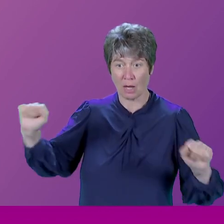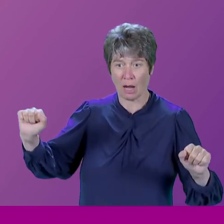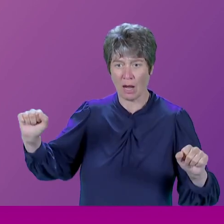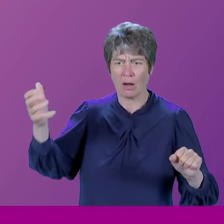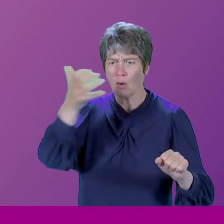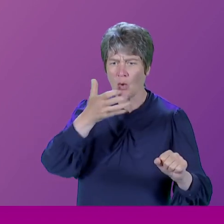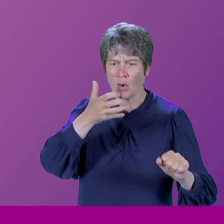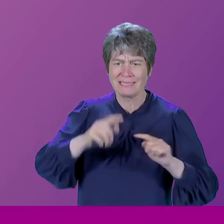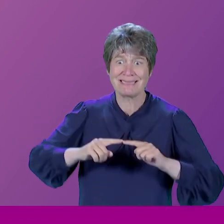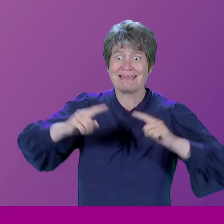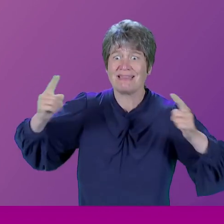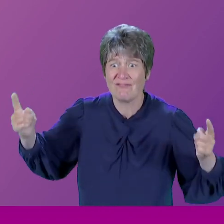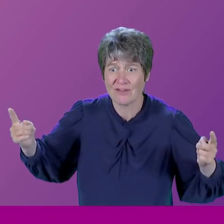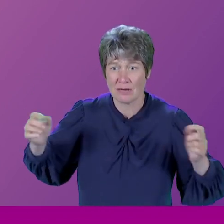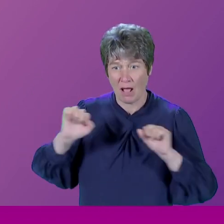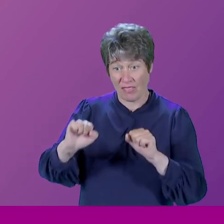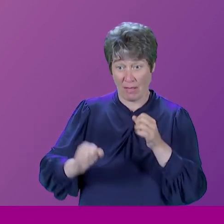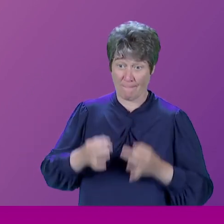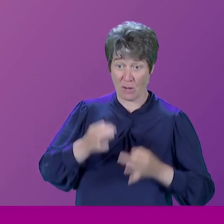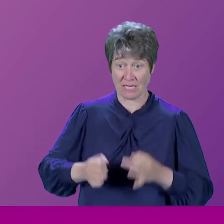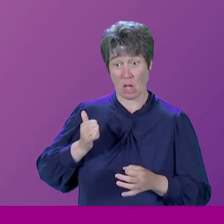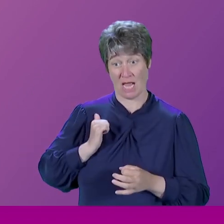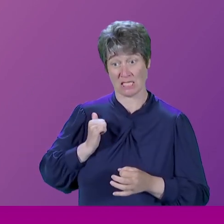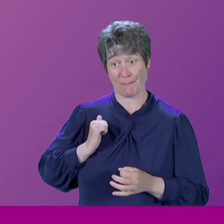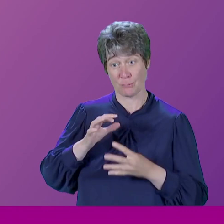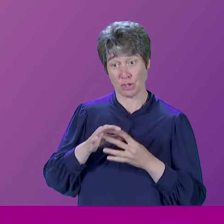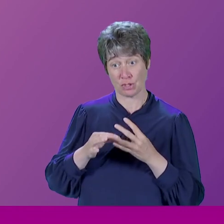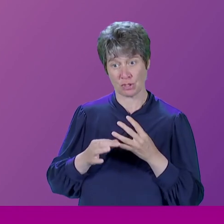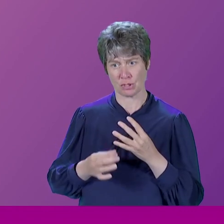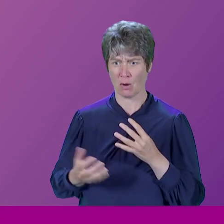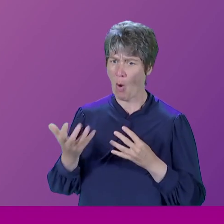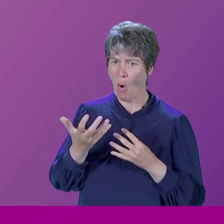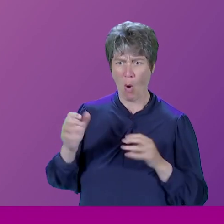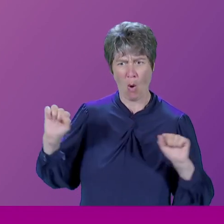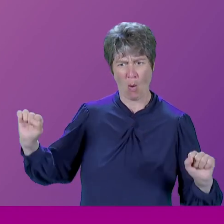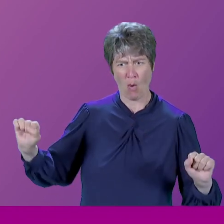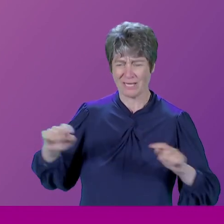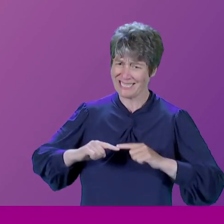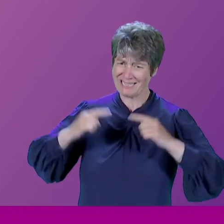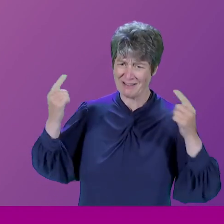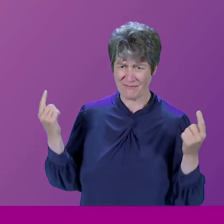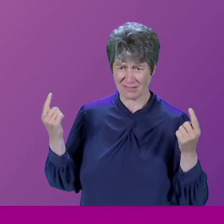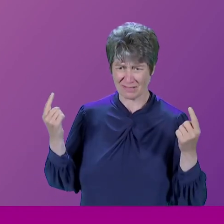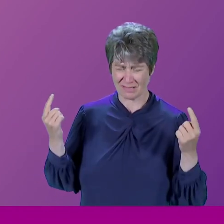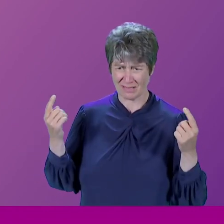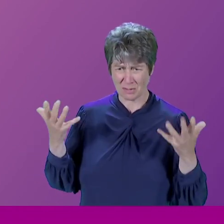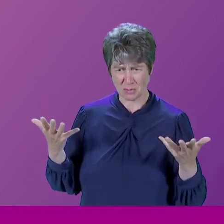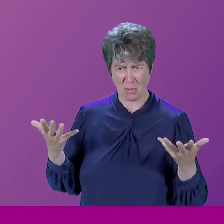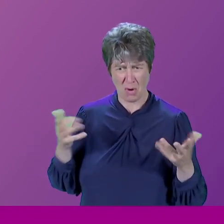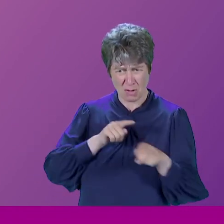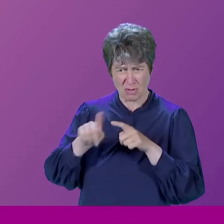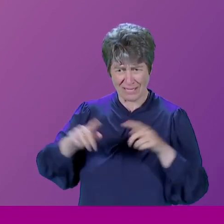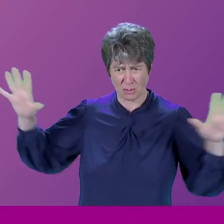political assumptions so completely different, that the idea of trying to govern them together seemed to me horrendous.